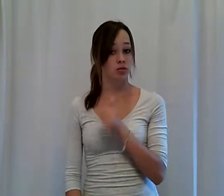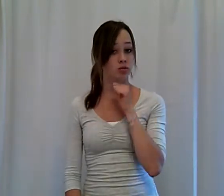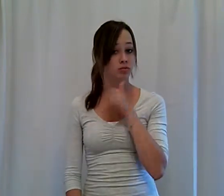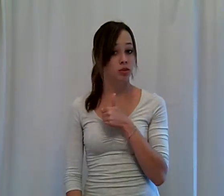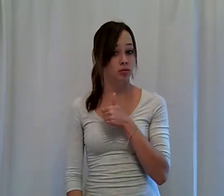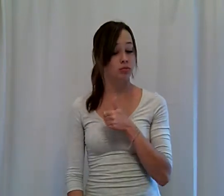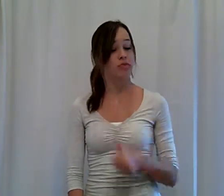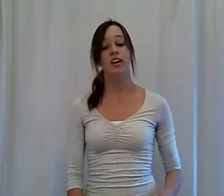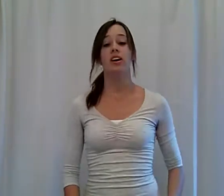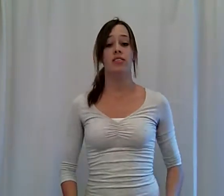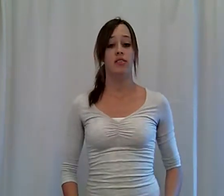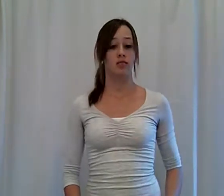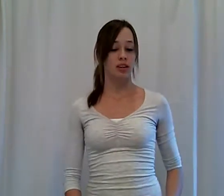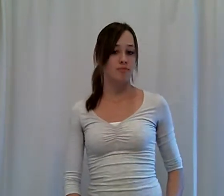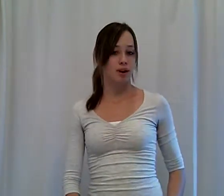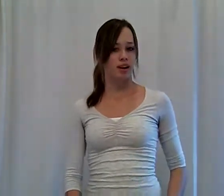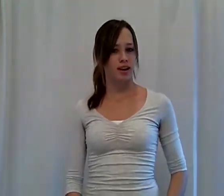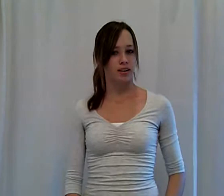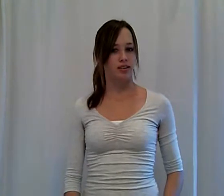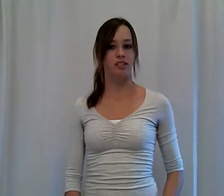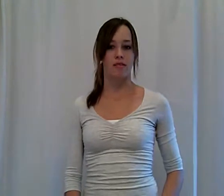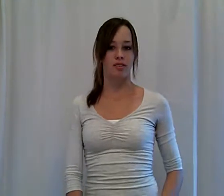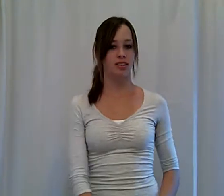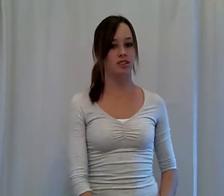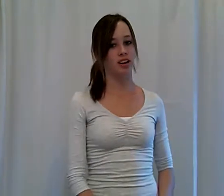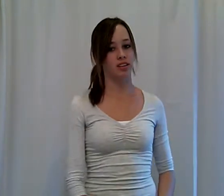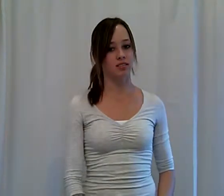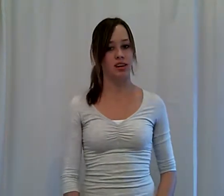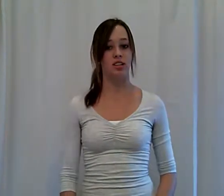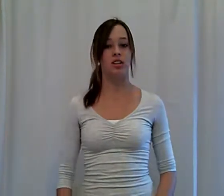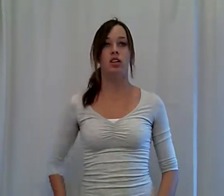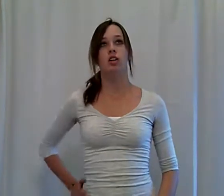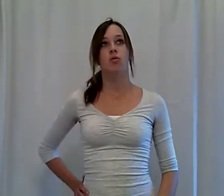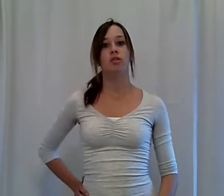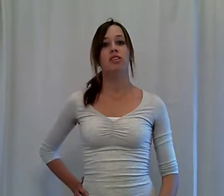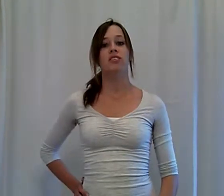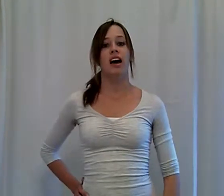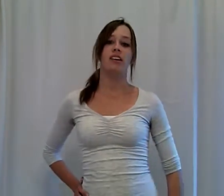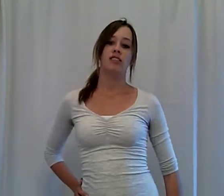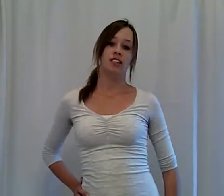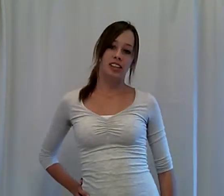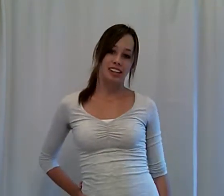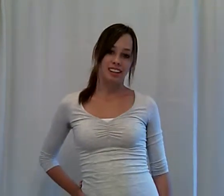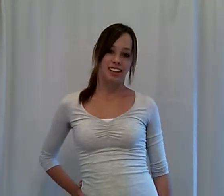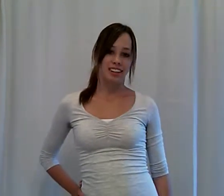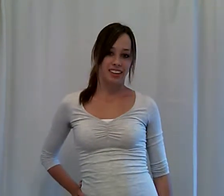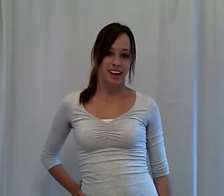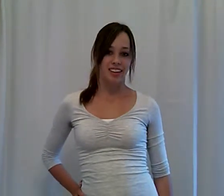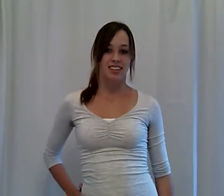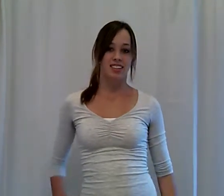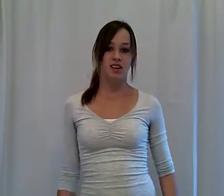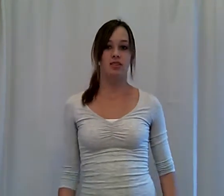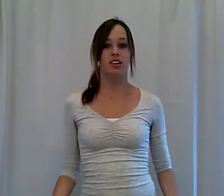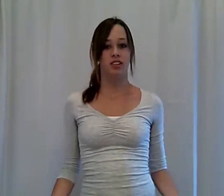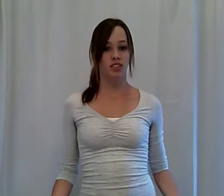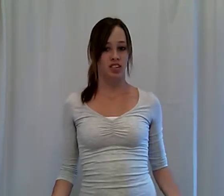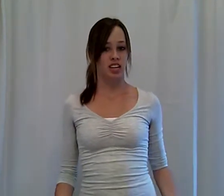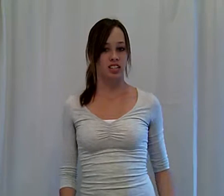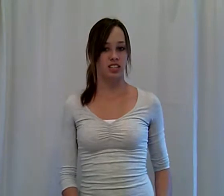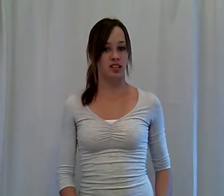Don't. Don't. They don't get my hair. So obviously you're not going to find what it is. I don't get it. Like that. So it's understand is